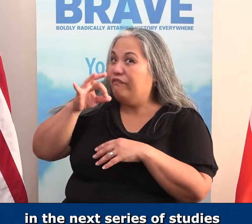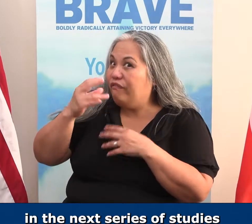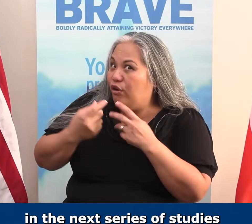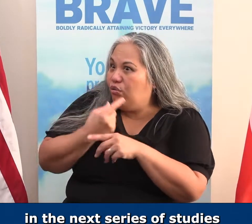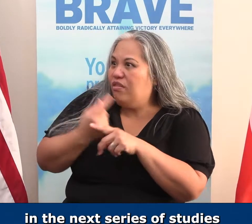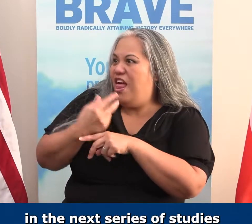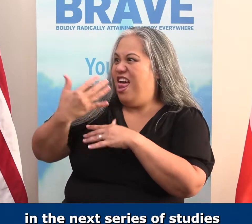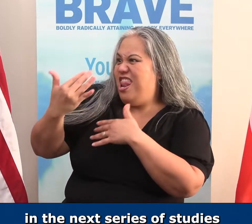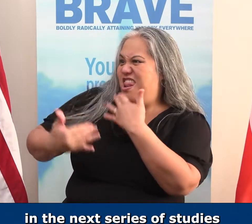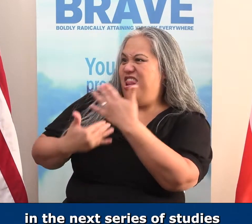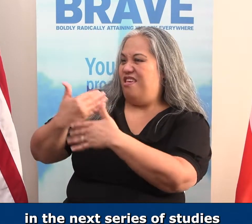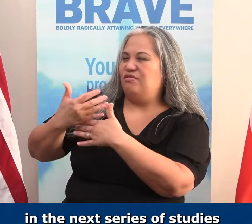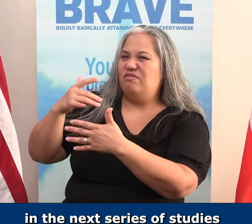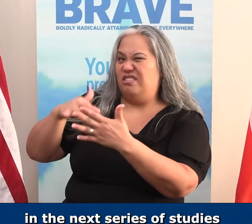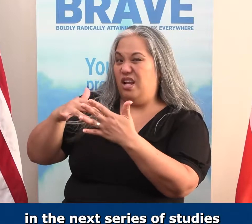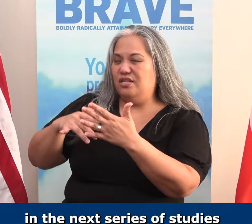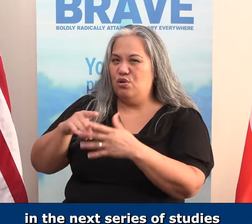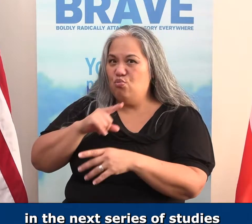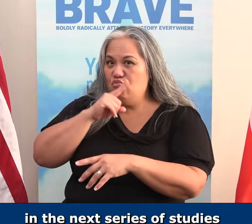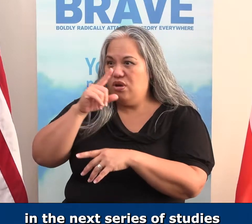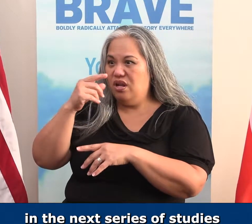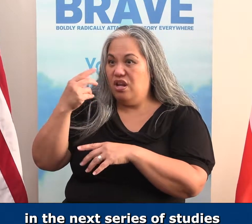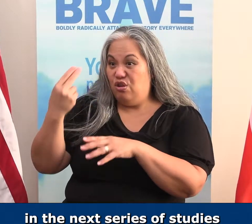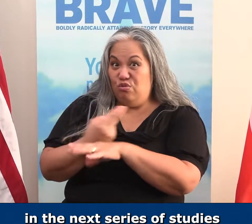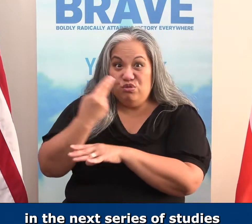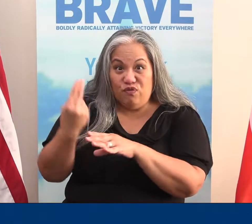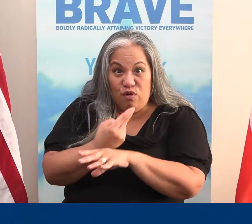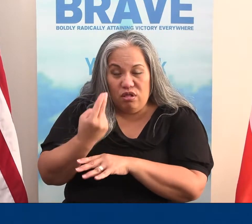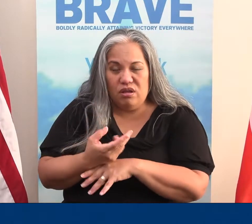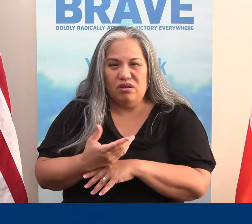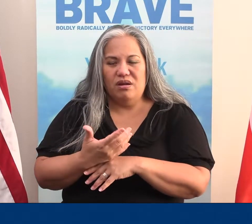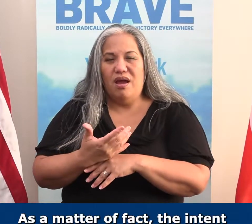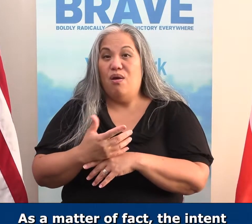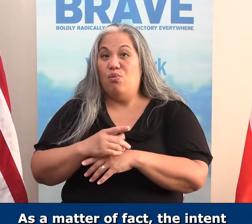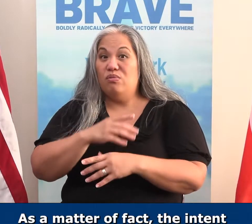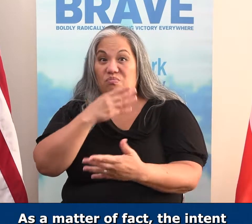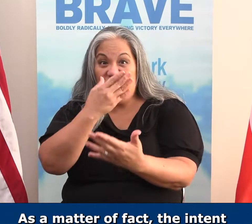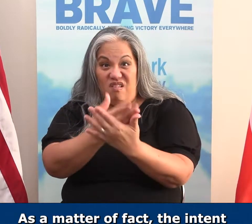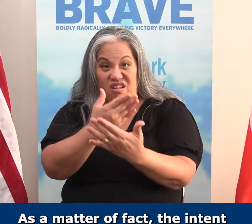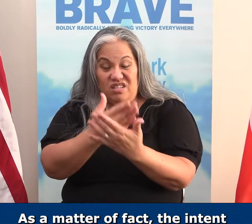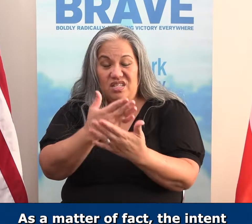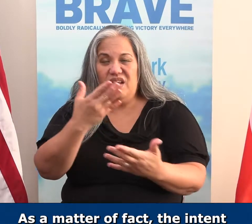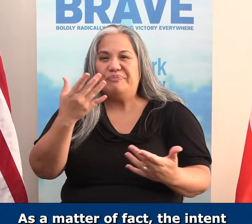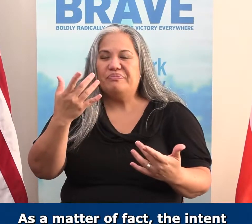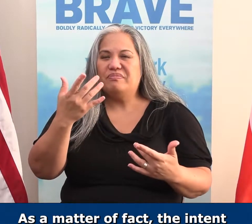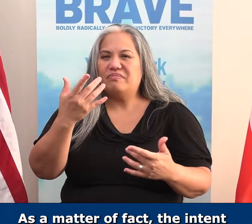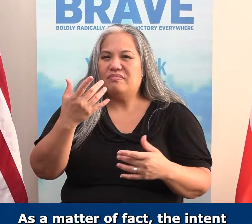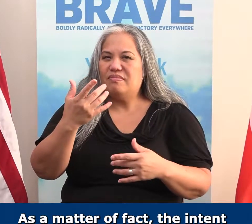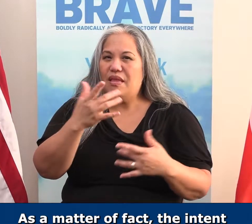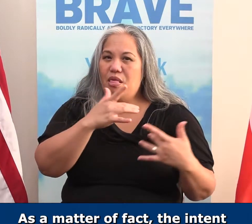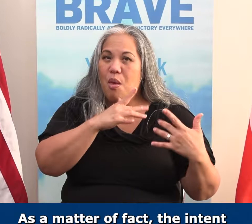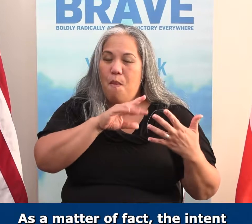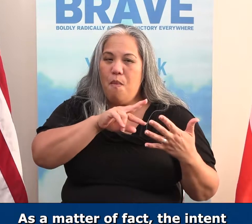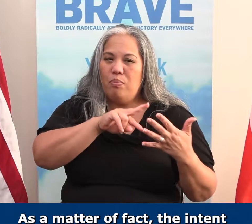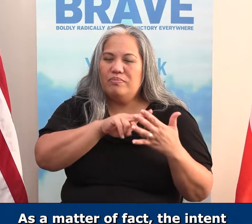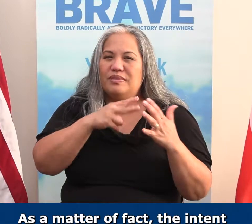studies is that it is super practical. As a matter of fact, the intent of Scripture is that it is